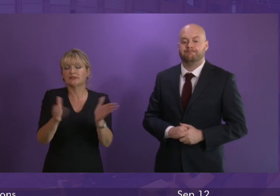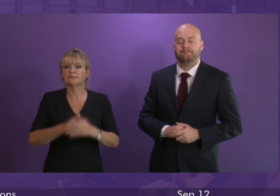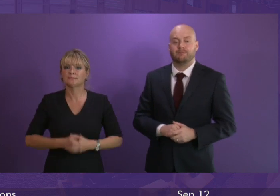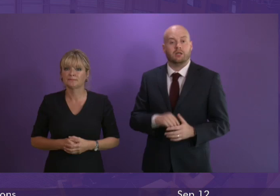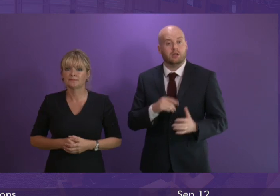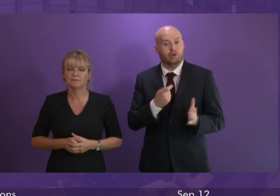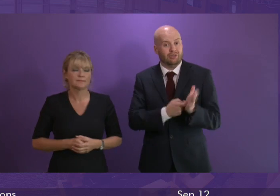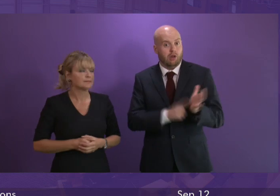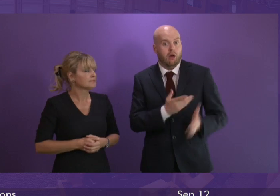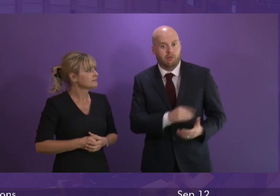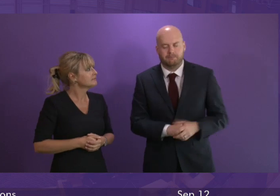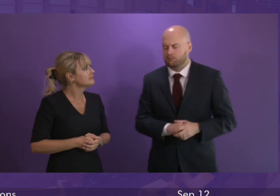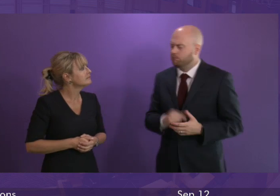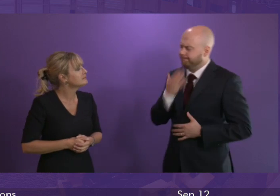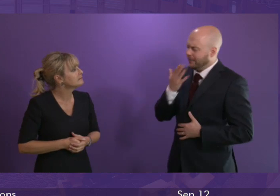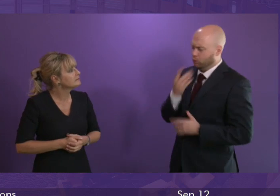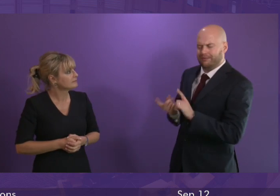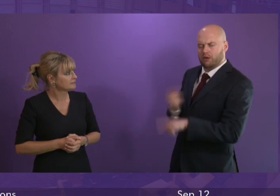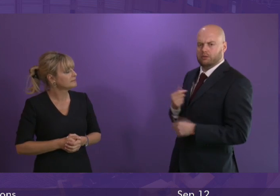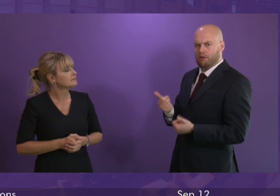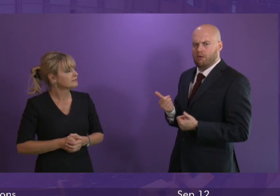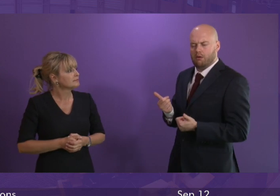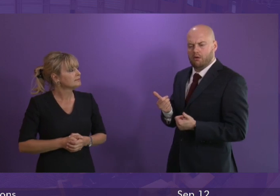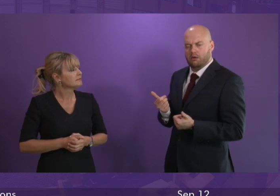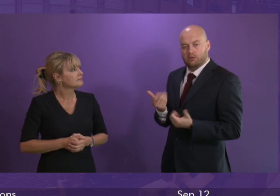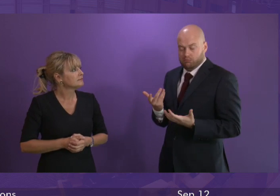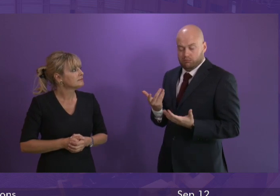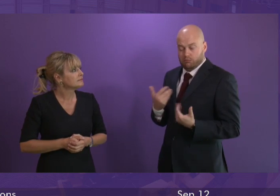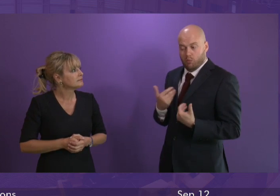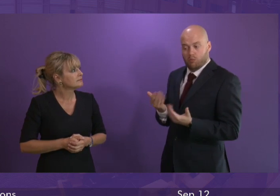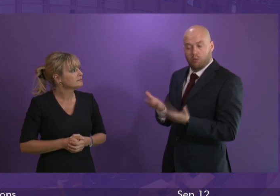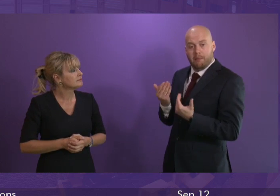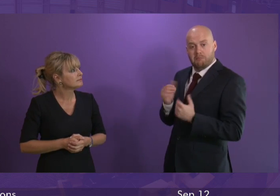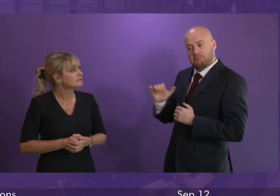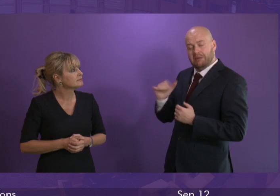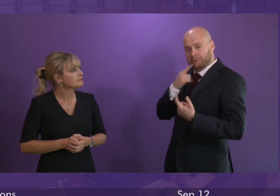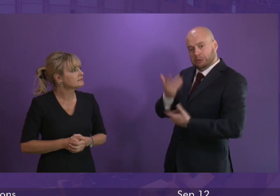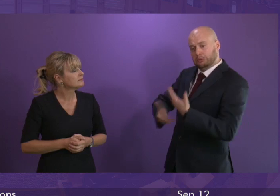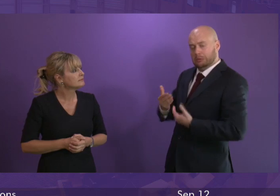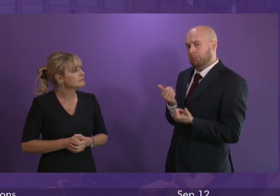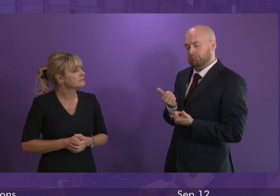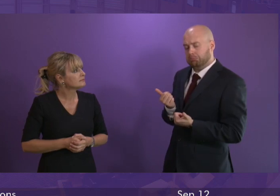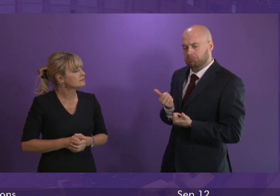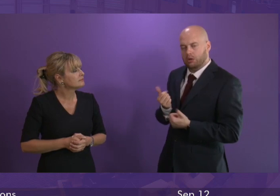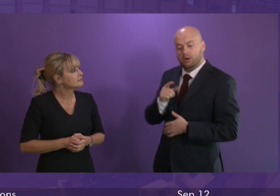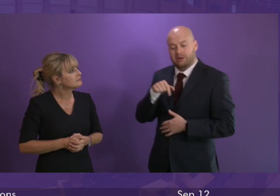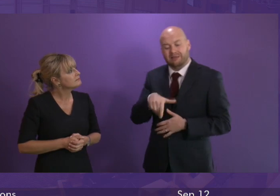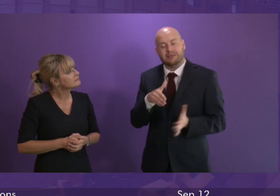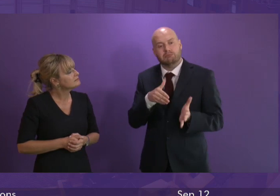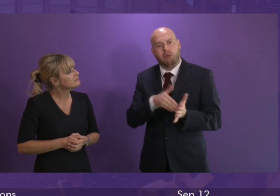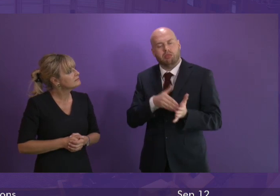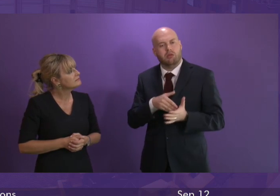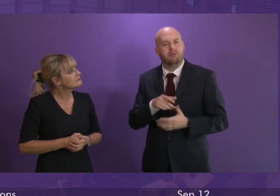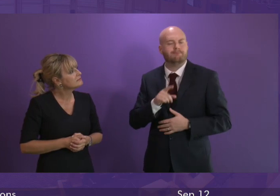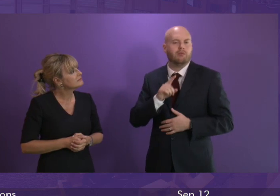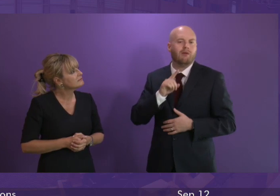I thank the first minister for that answer and welcome indeed welcome what is being done with this month marking the first anniversary of the